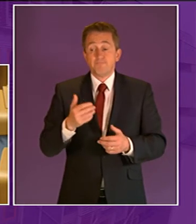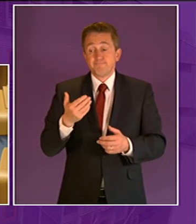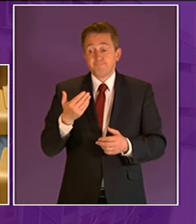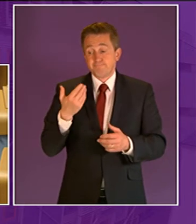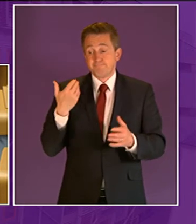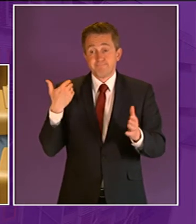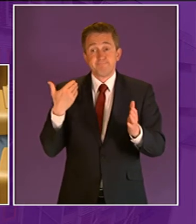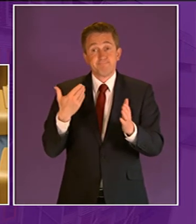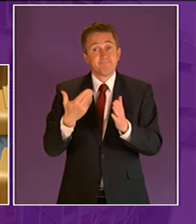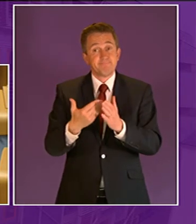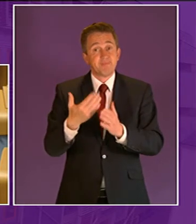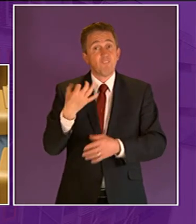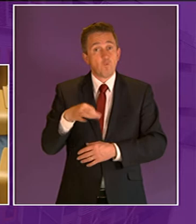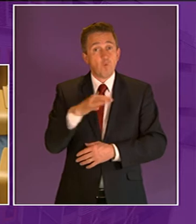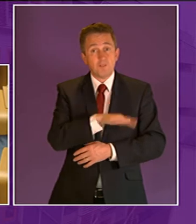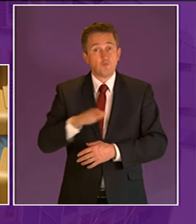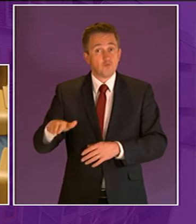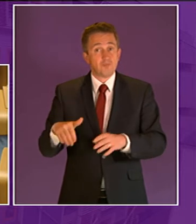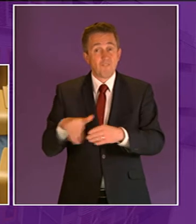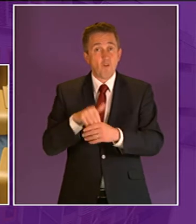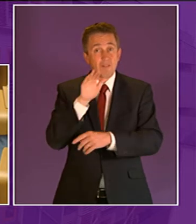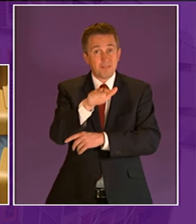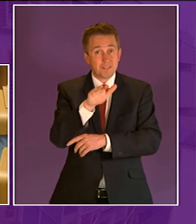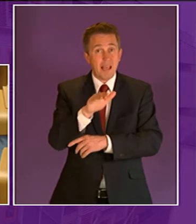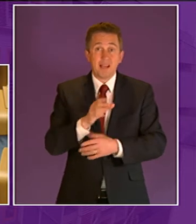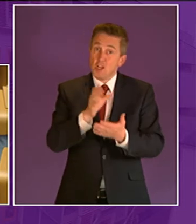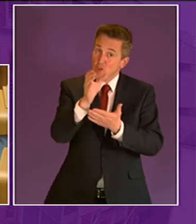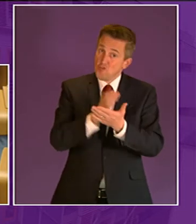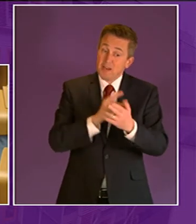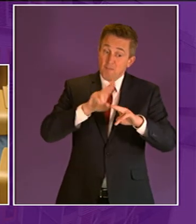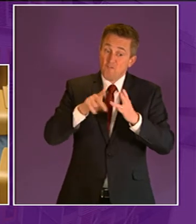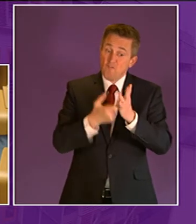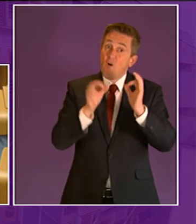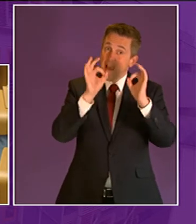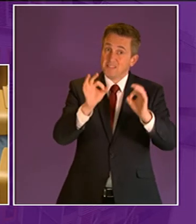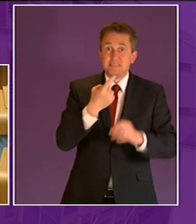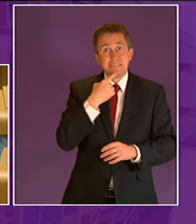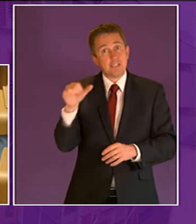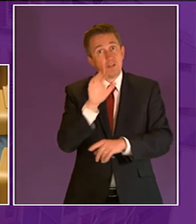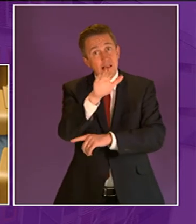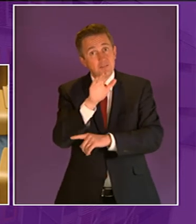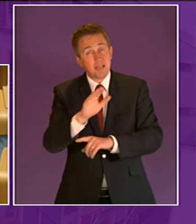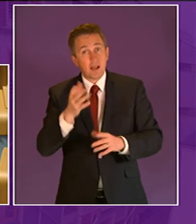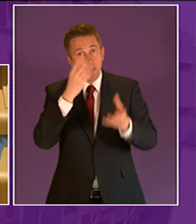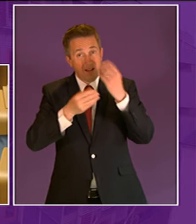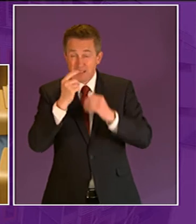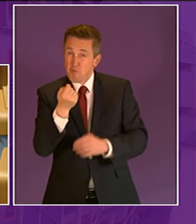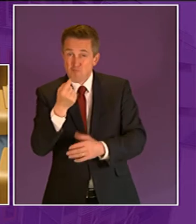participating in outdoor learning curriculum for excellence does emphasize it but it's not been consistently delivered it's often charities